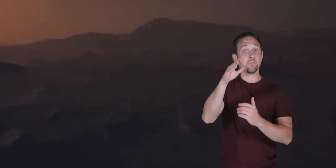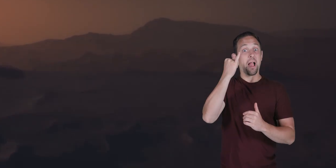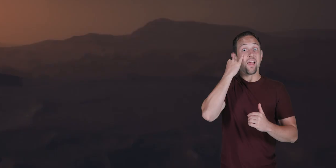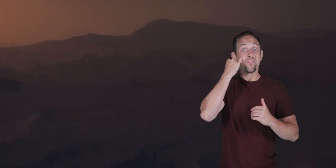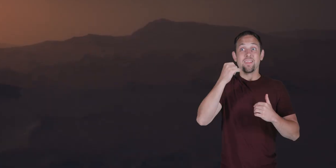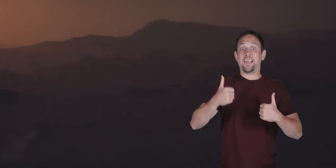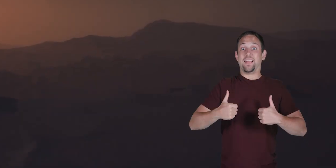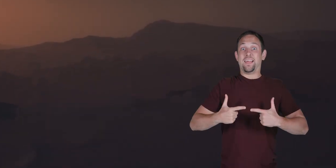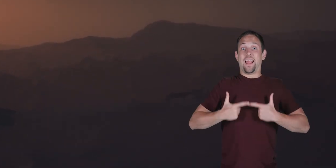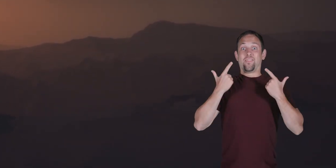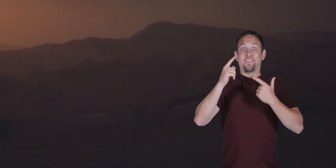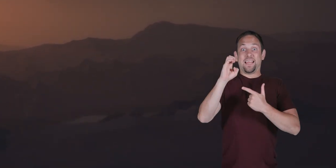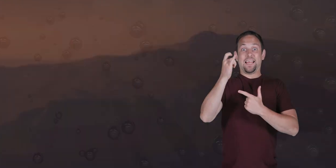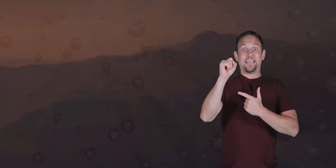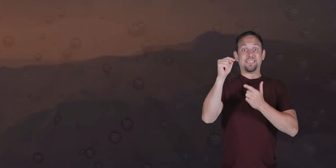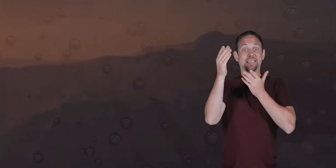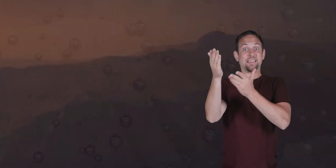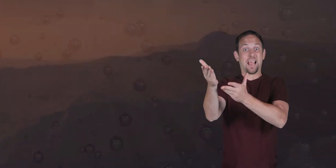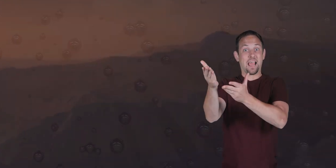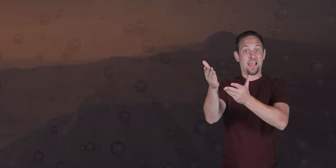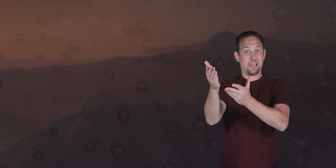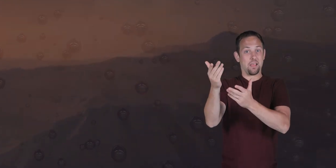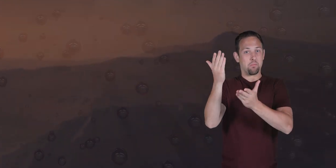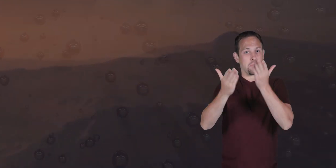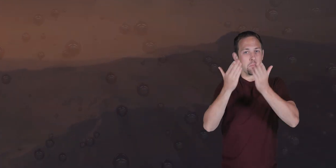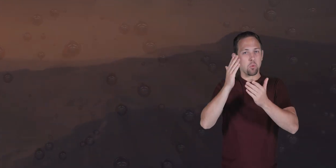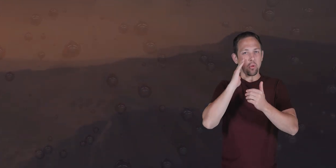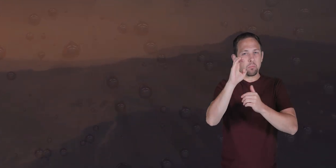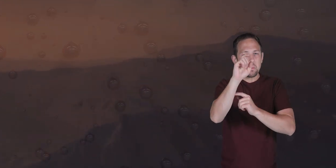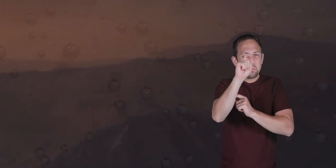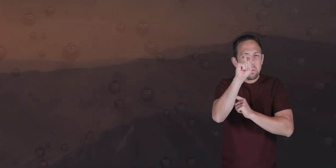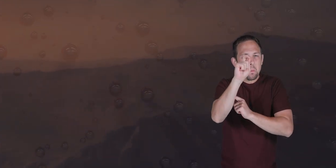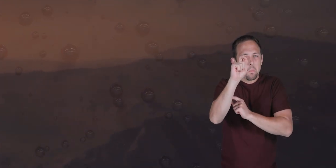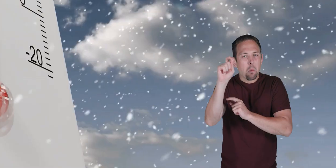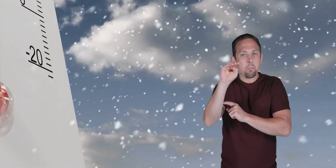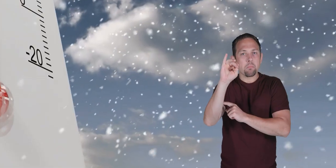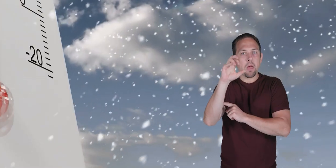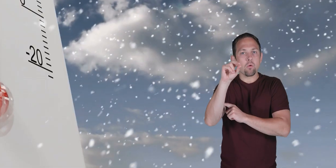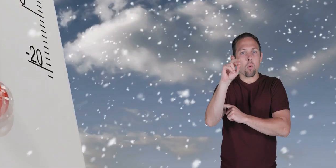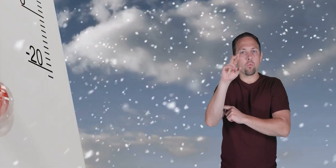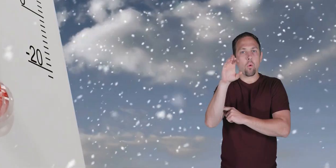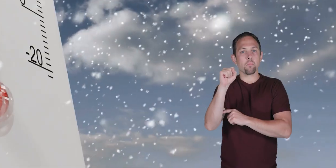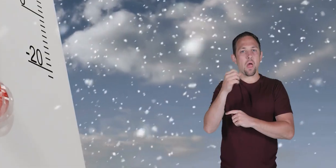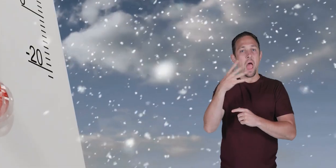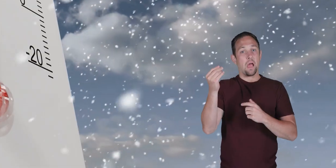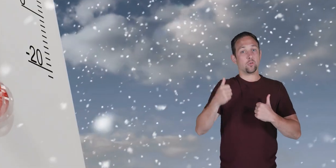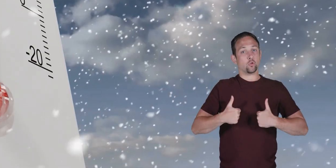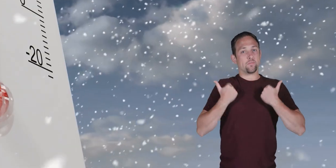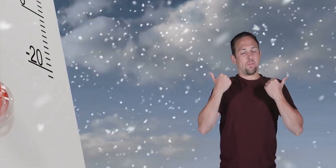life exists there it would probably be tiny microbes that can survive the extreme cold